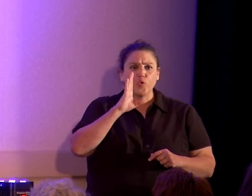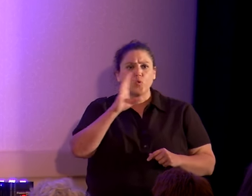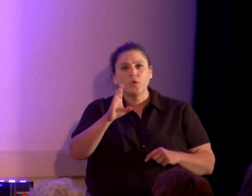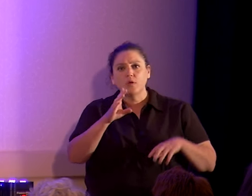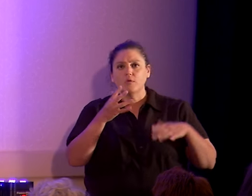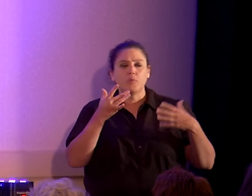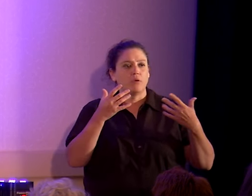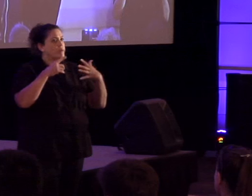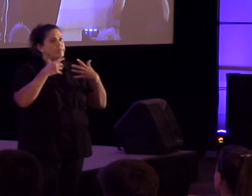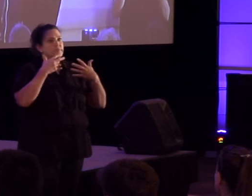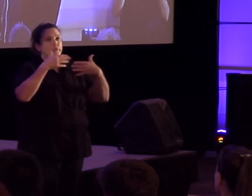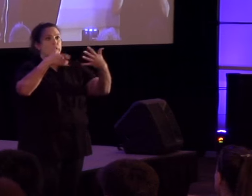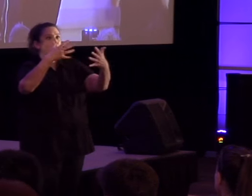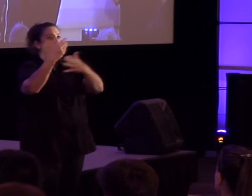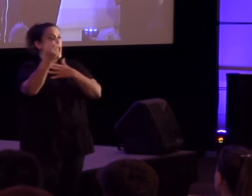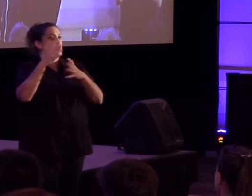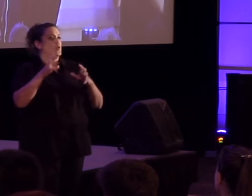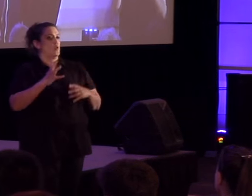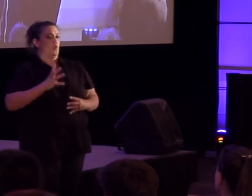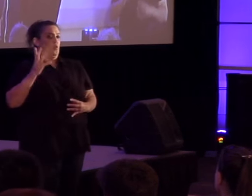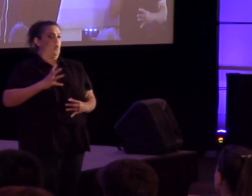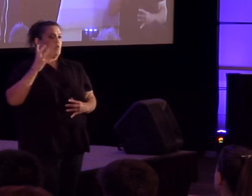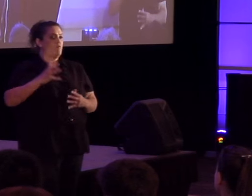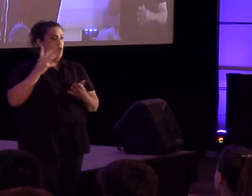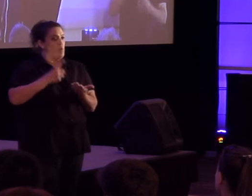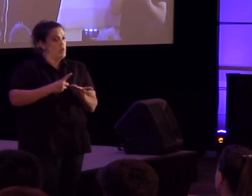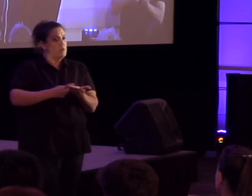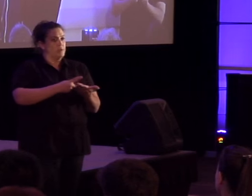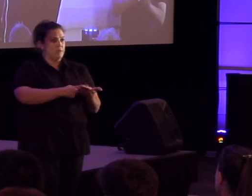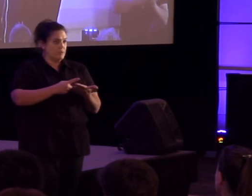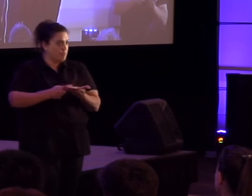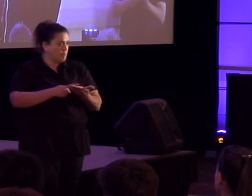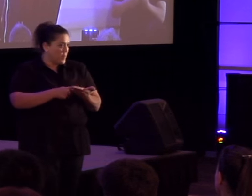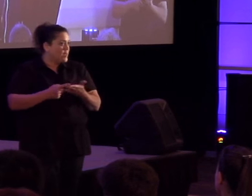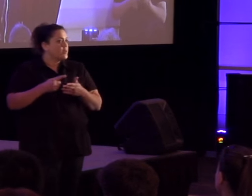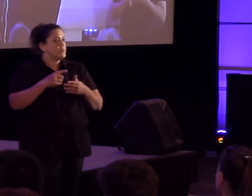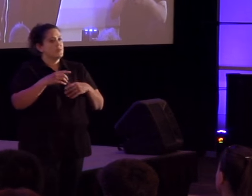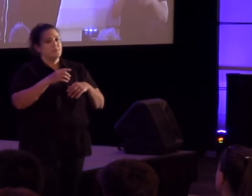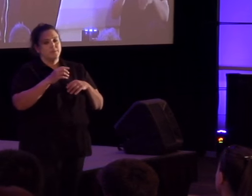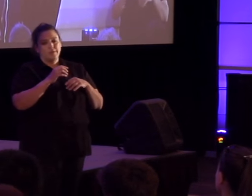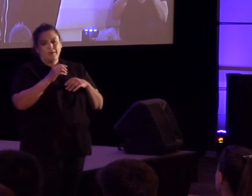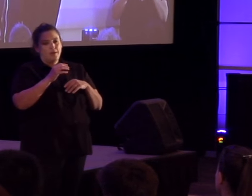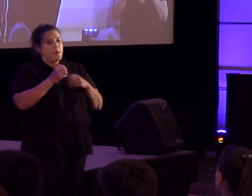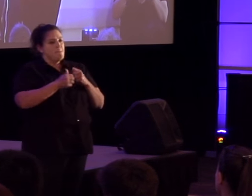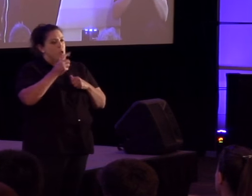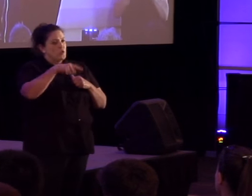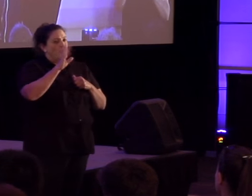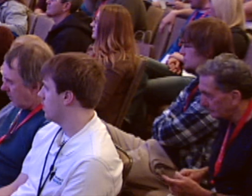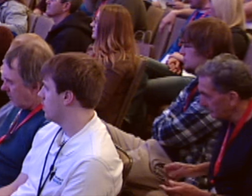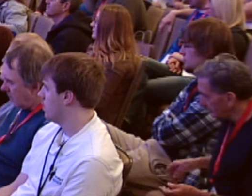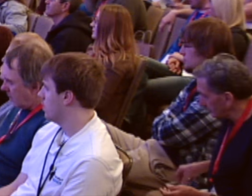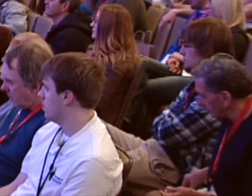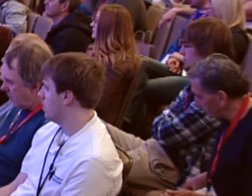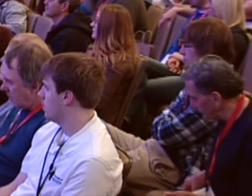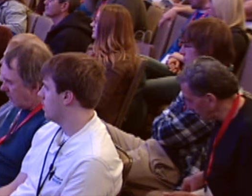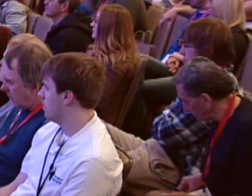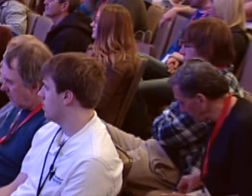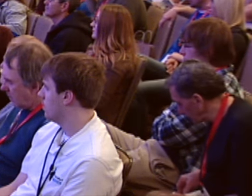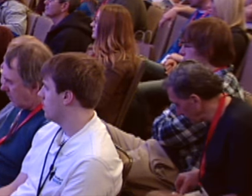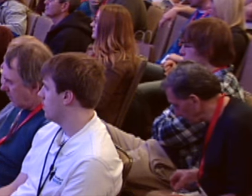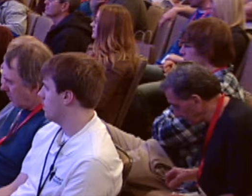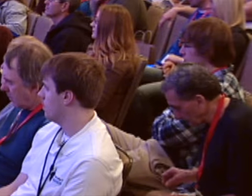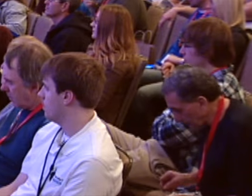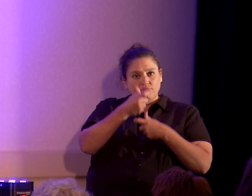running out to start doing formal public debates, time debates, and all these other things with formats and stuff. Most of you are going to be engaged in the informal debates,